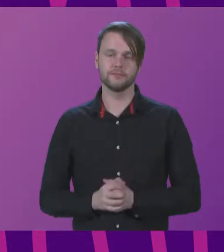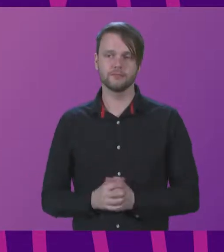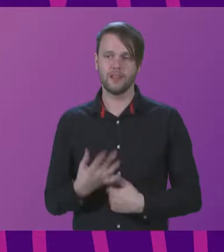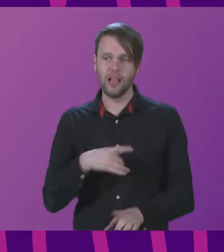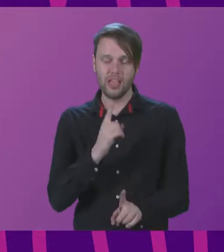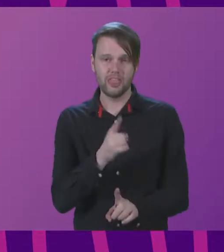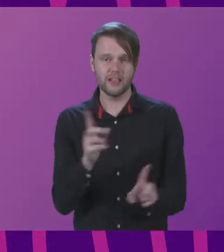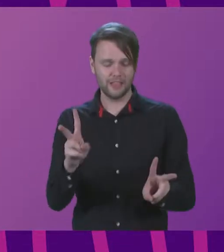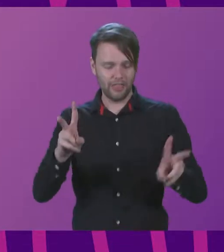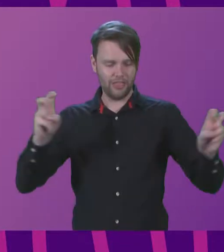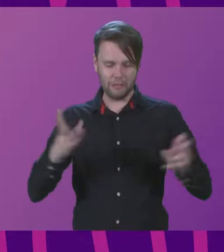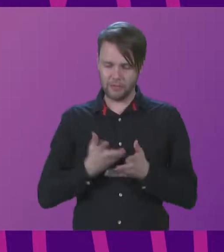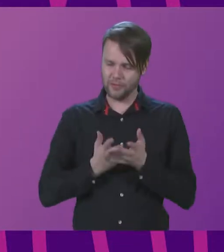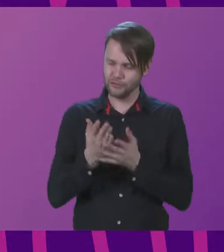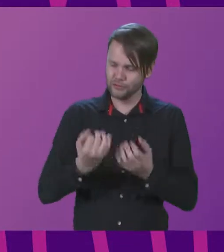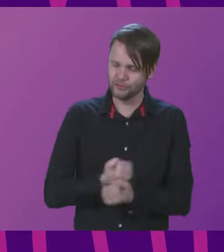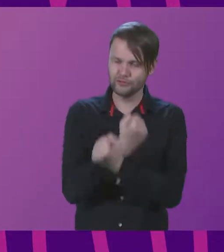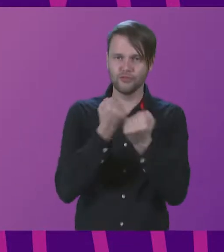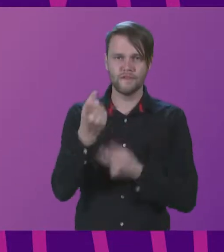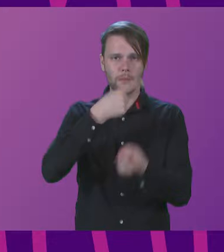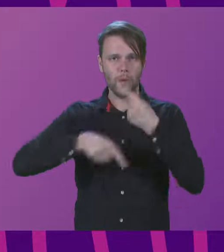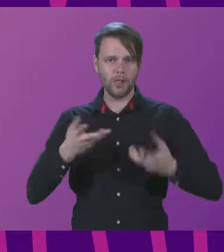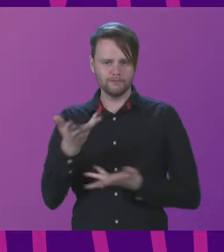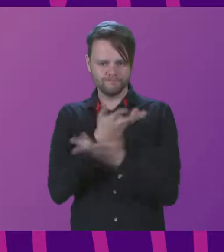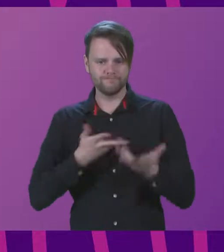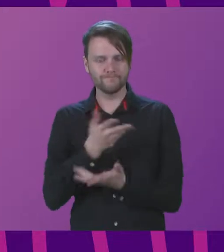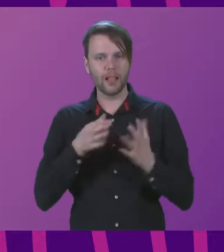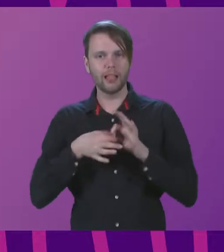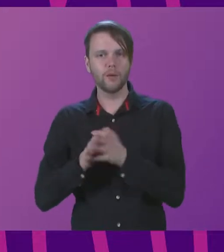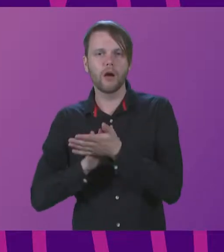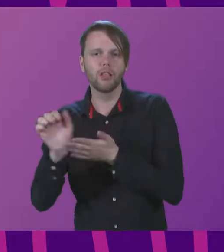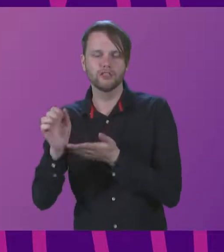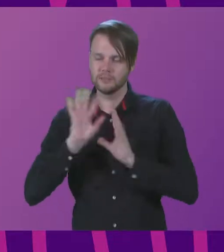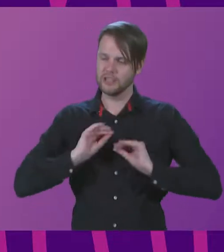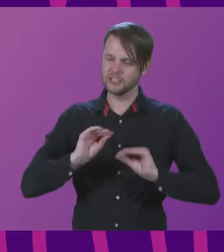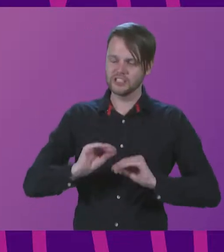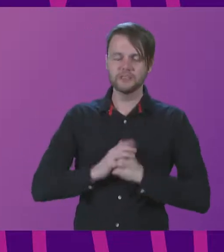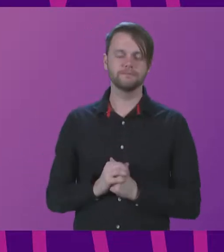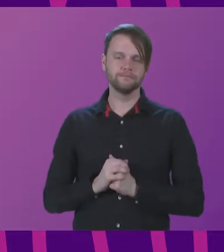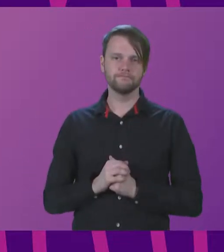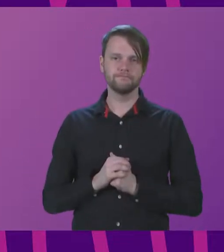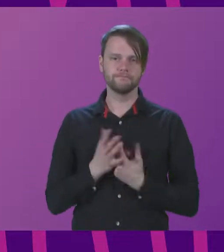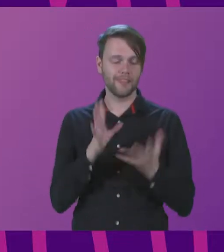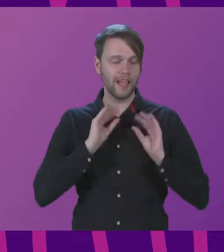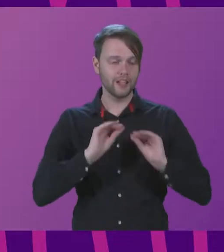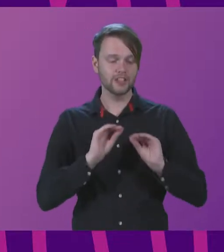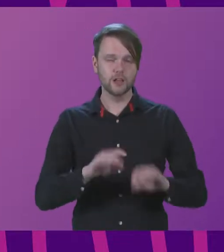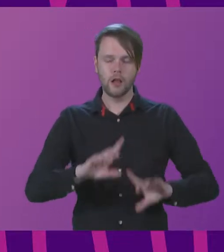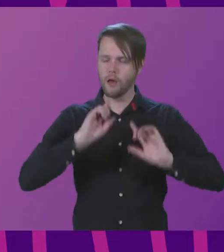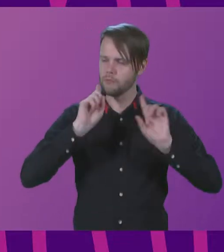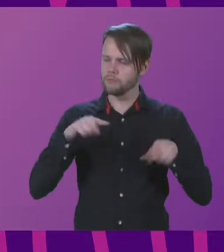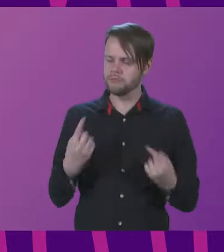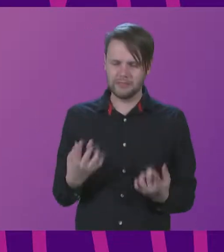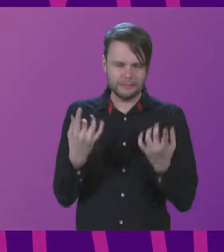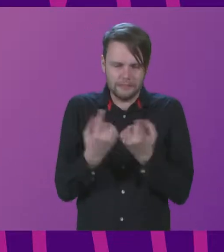that is a theme that has come through strongly from all the discussions around culture and education. Education cannot be